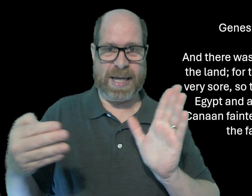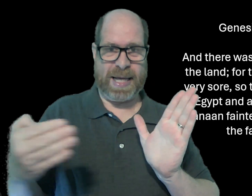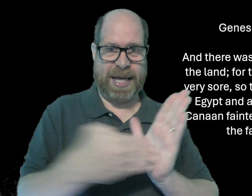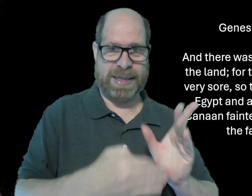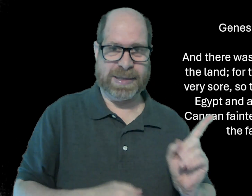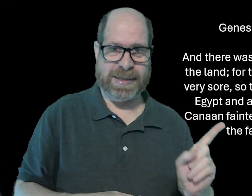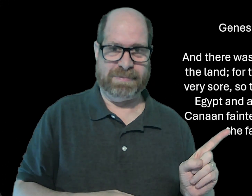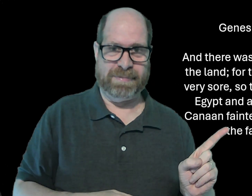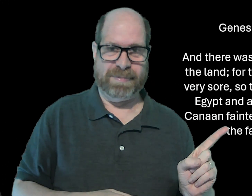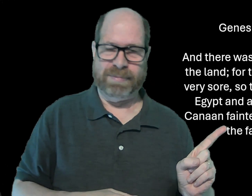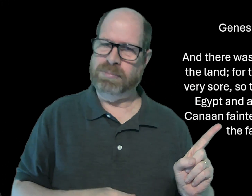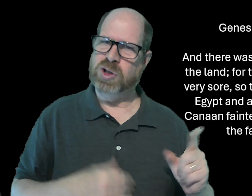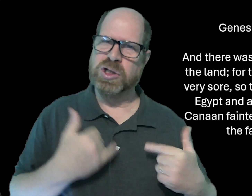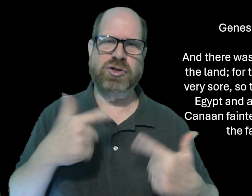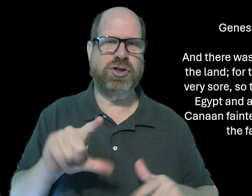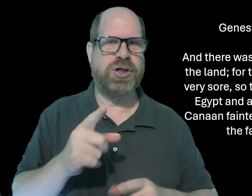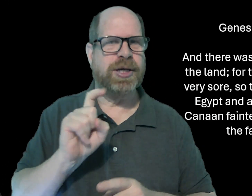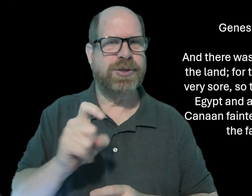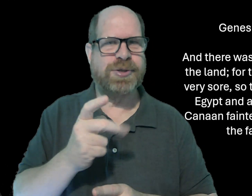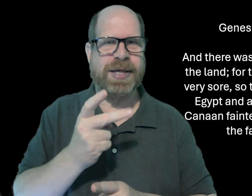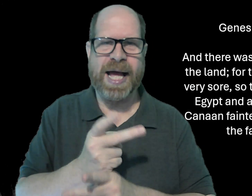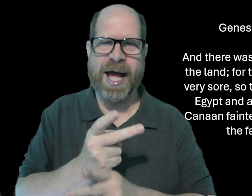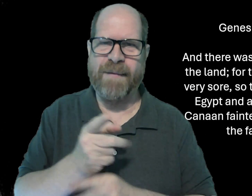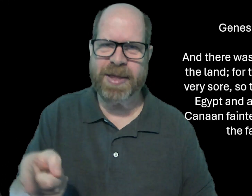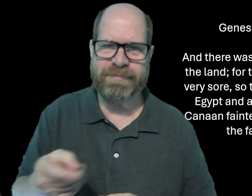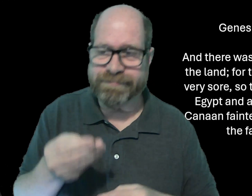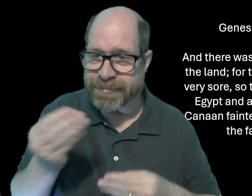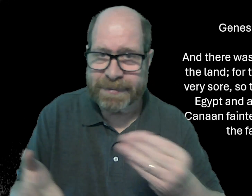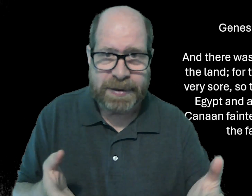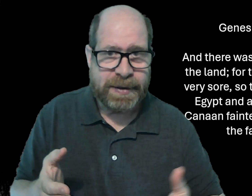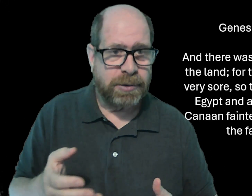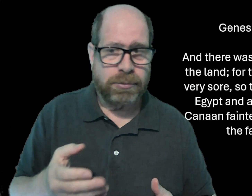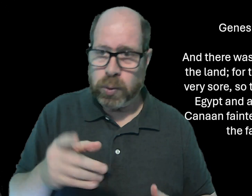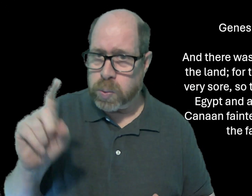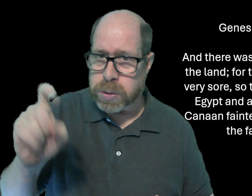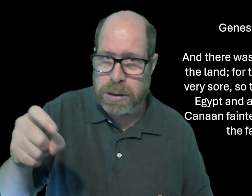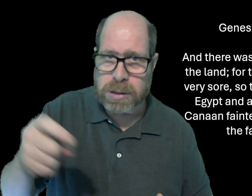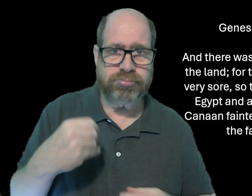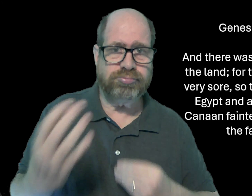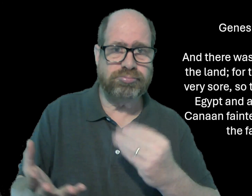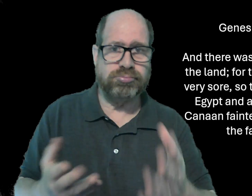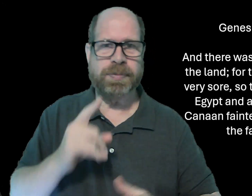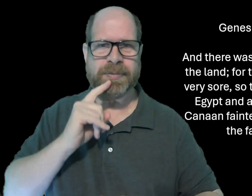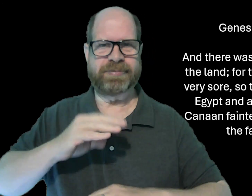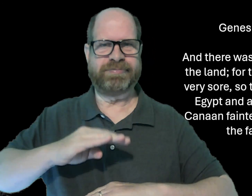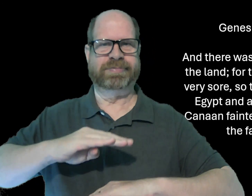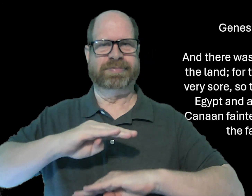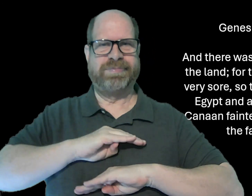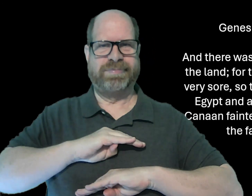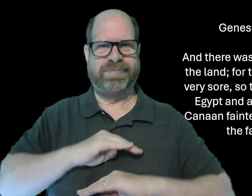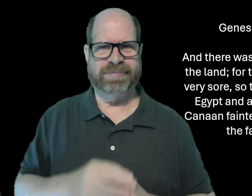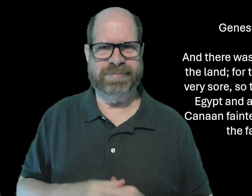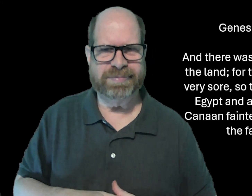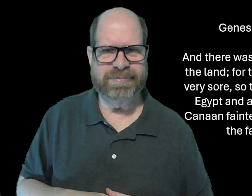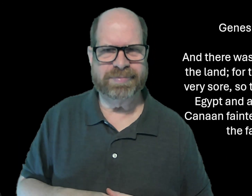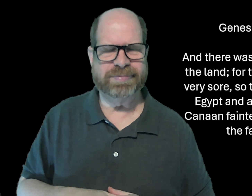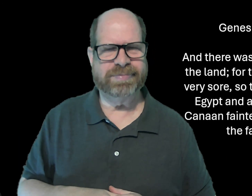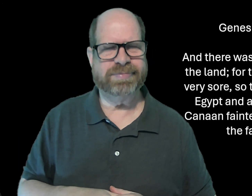were against him. He still took care of them and provided for their needs until they were satisfied.